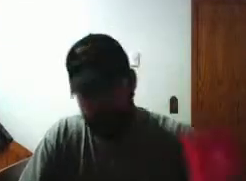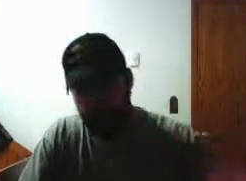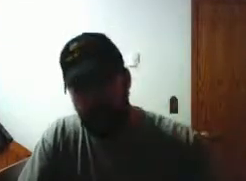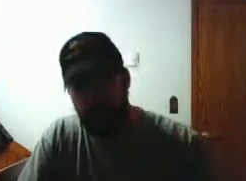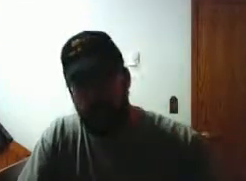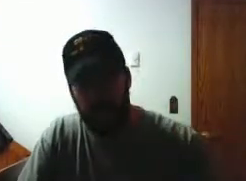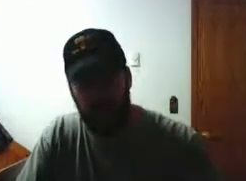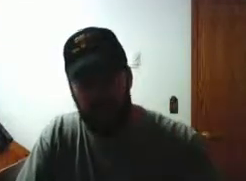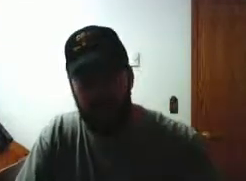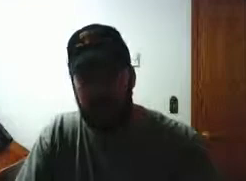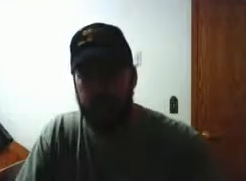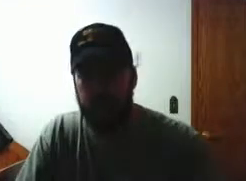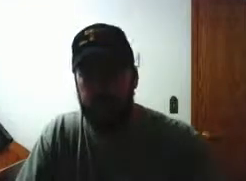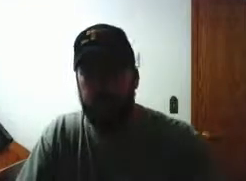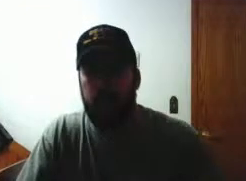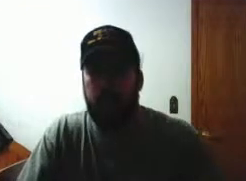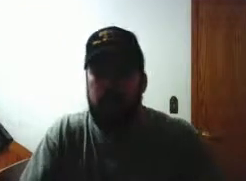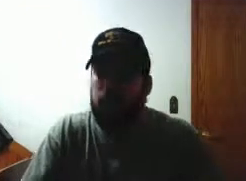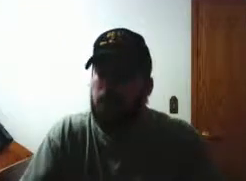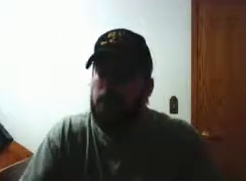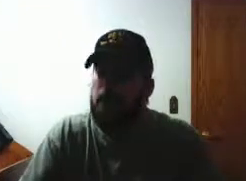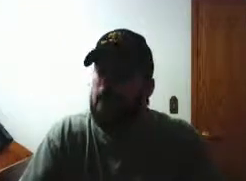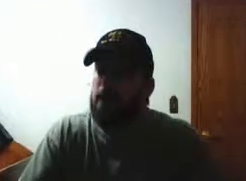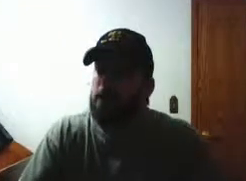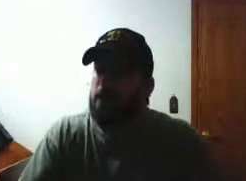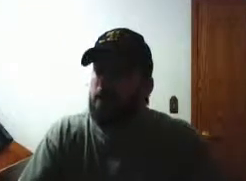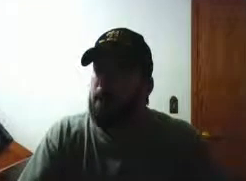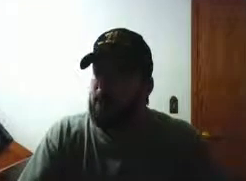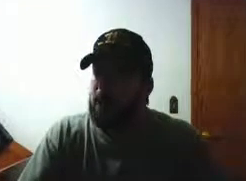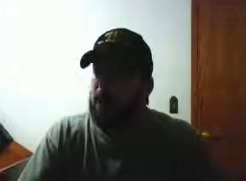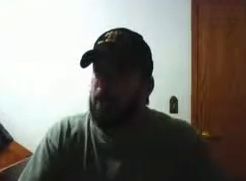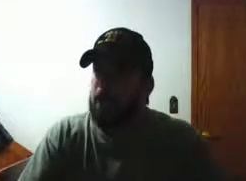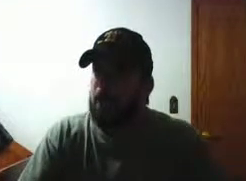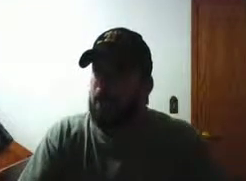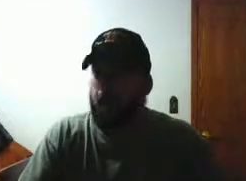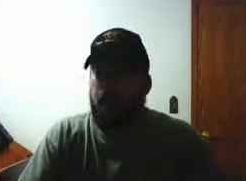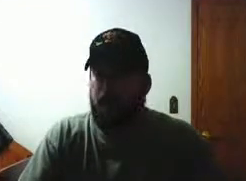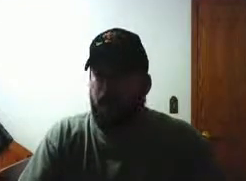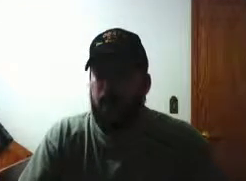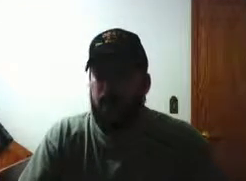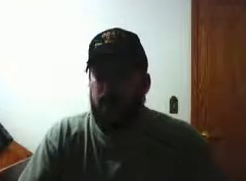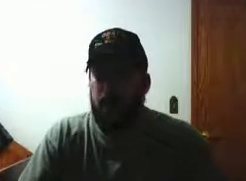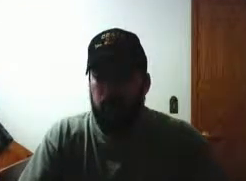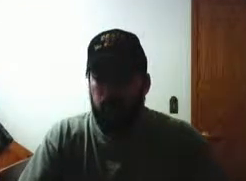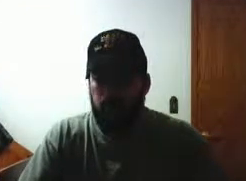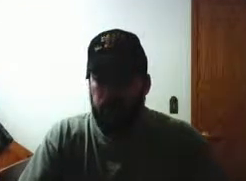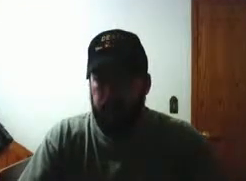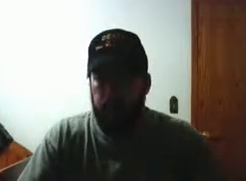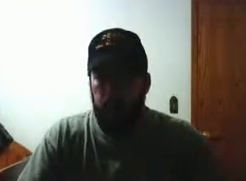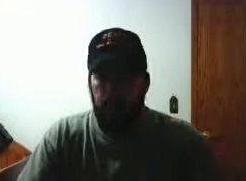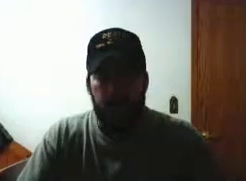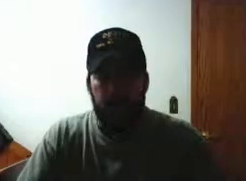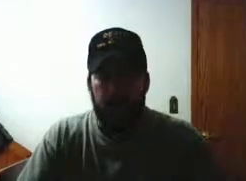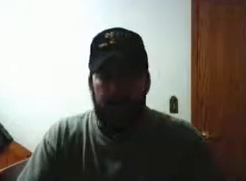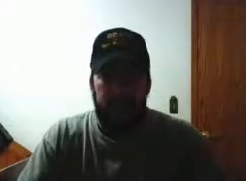i know they changed strategies from 05 to 08 but the best i've got to go by is 05 now having said that